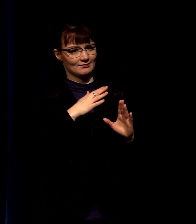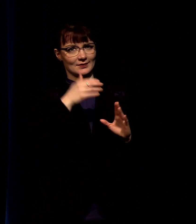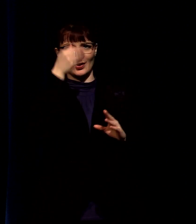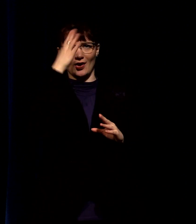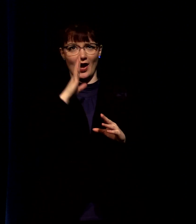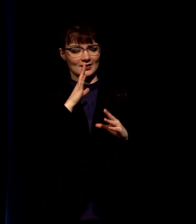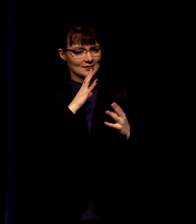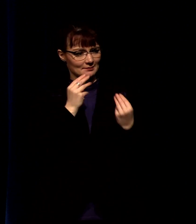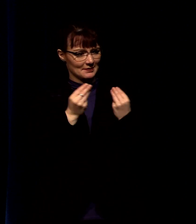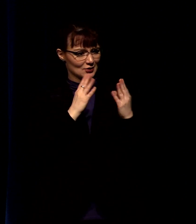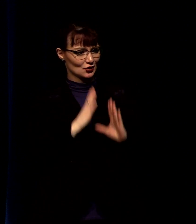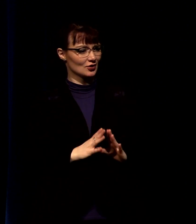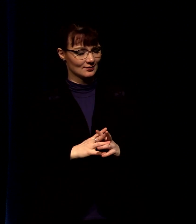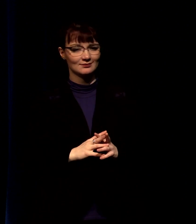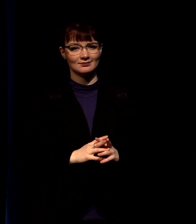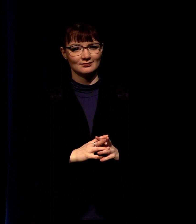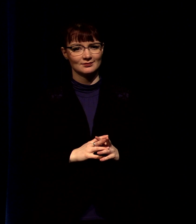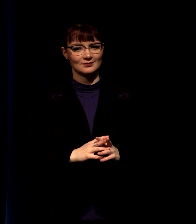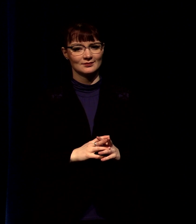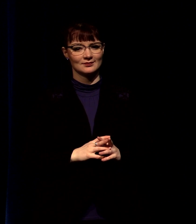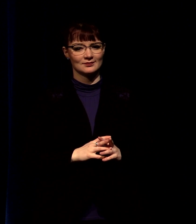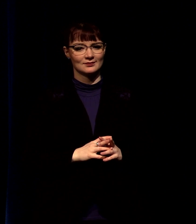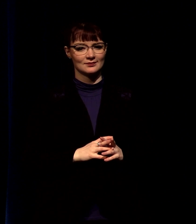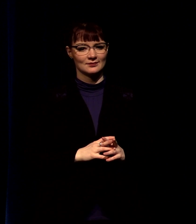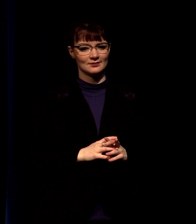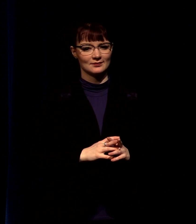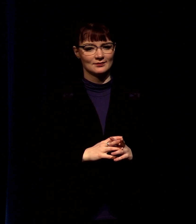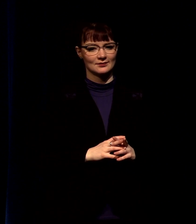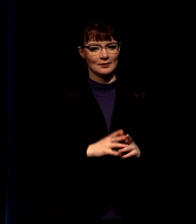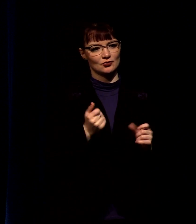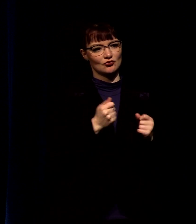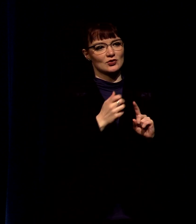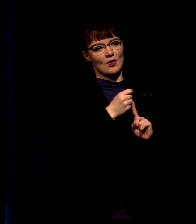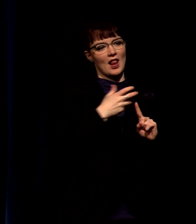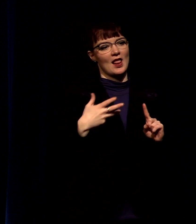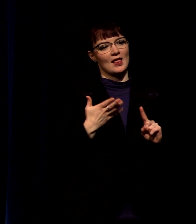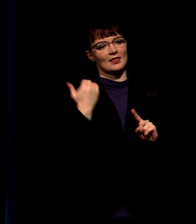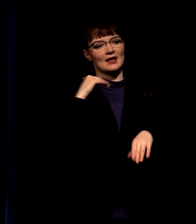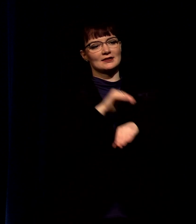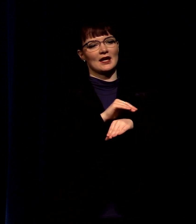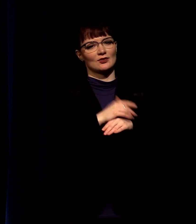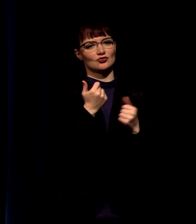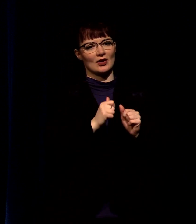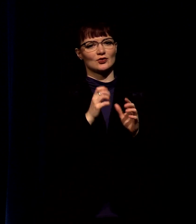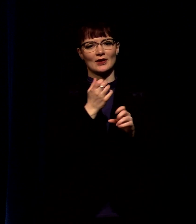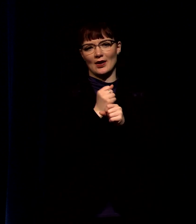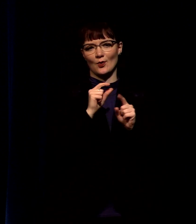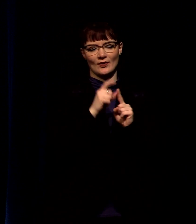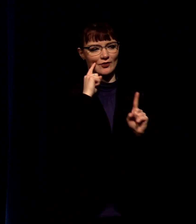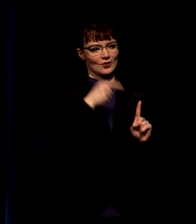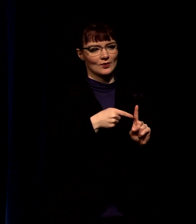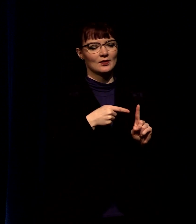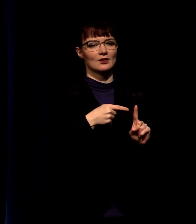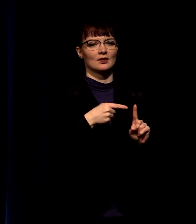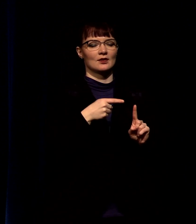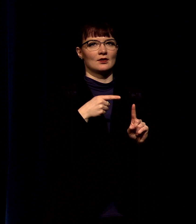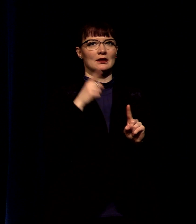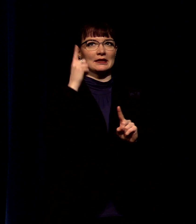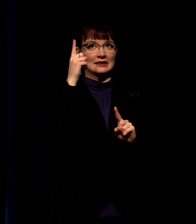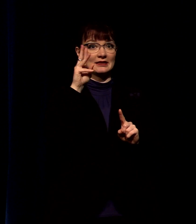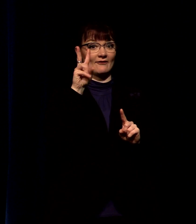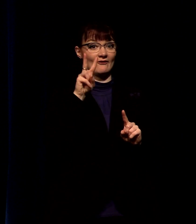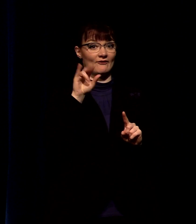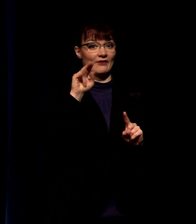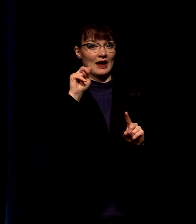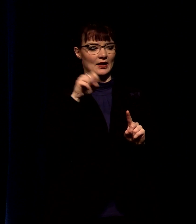now each of the services i've been just trying to drop a word for you and last night it was that you're a branch he's the vine don't forget that